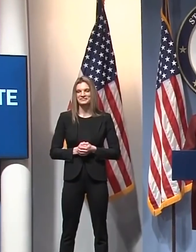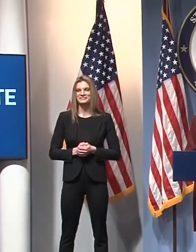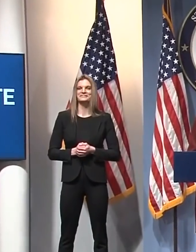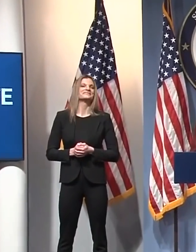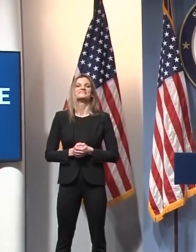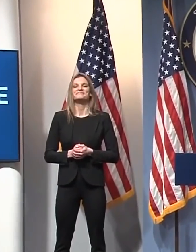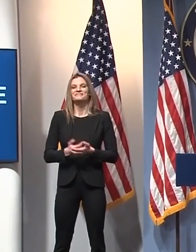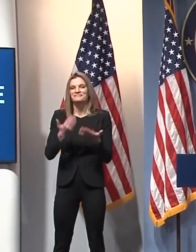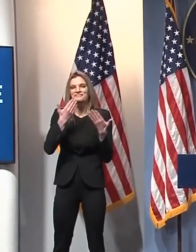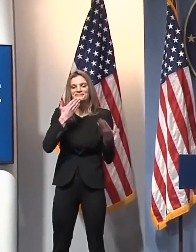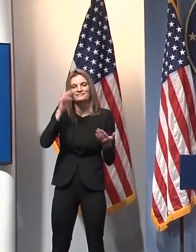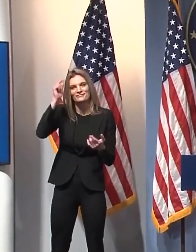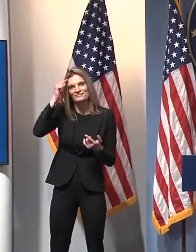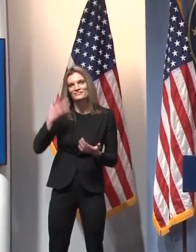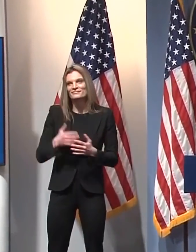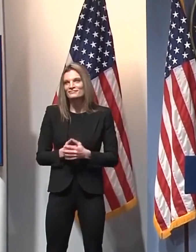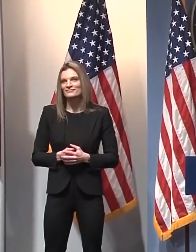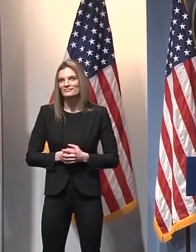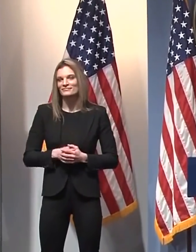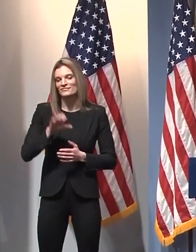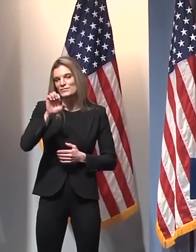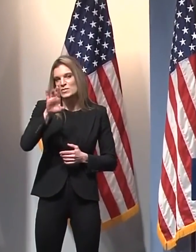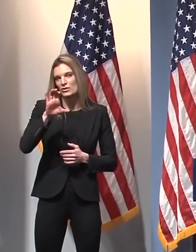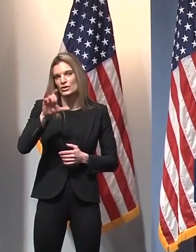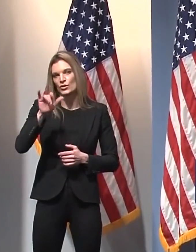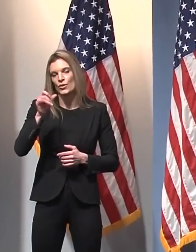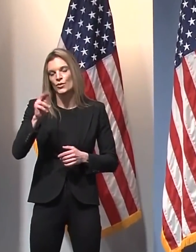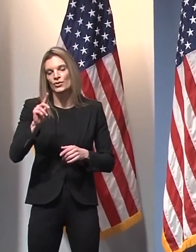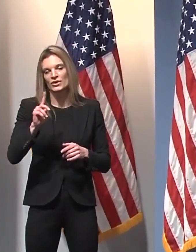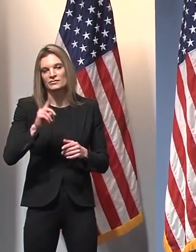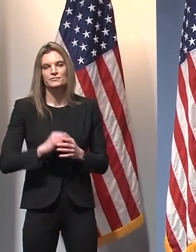Thank you, Governor. First question will come from Eric Lloyd, 9 and 10 News.